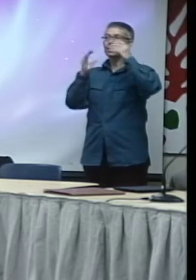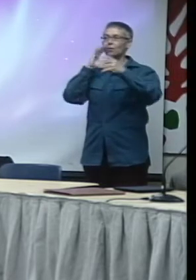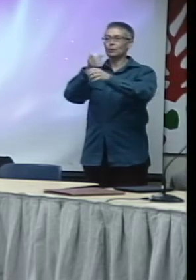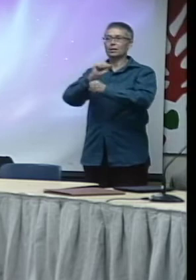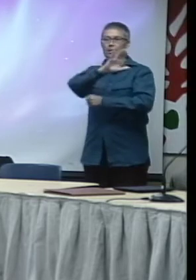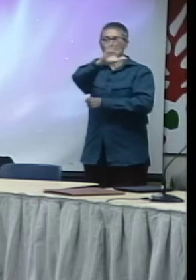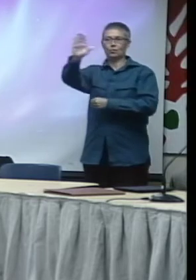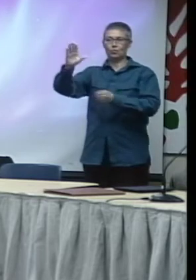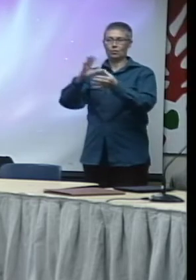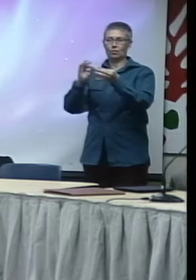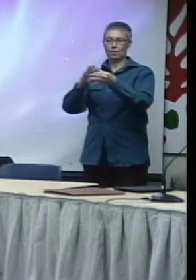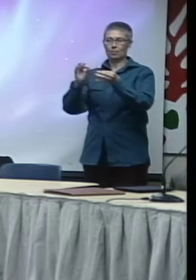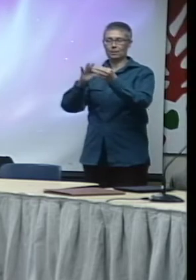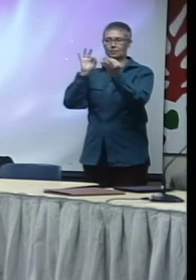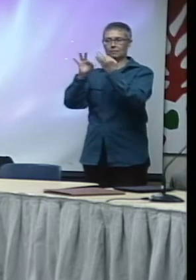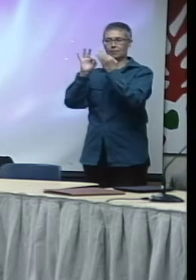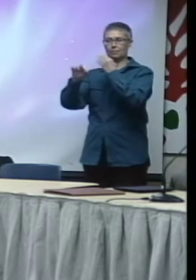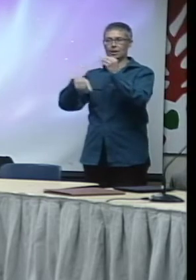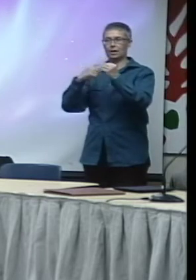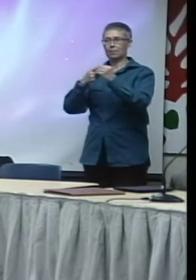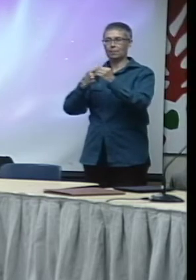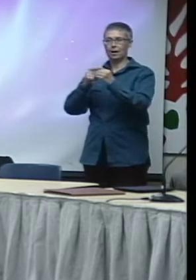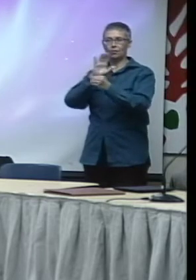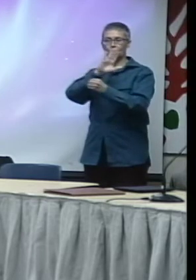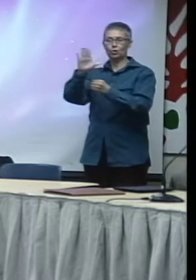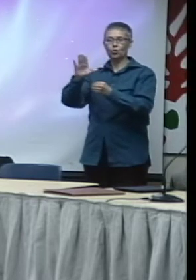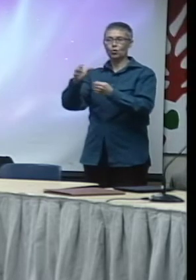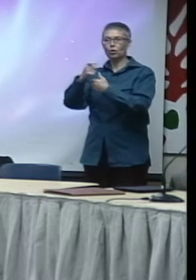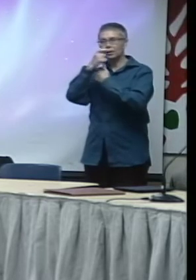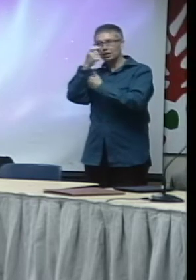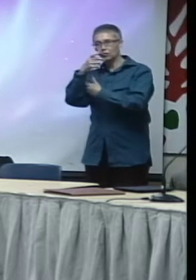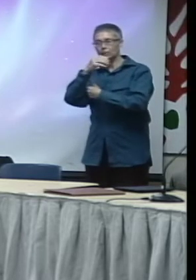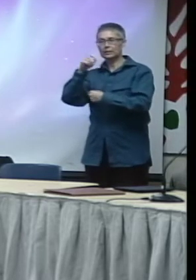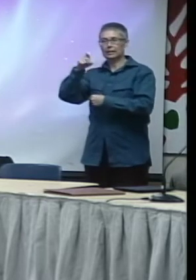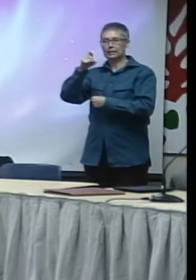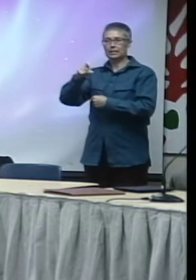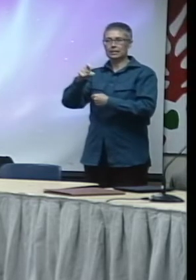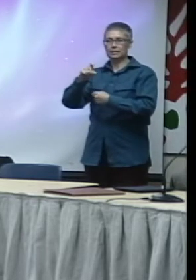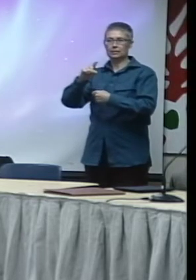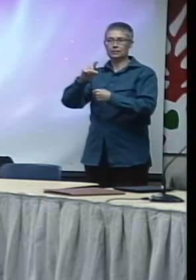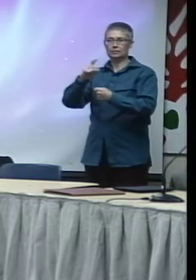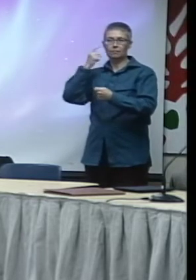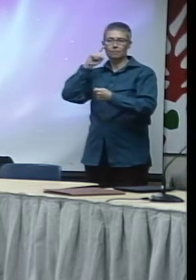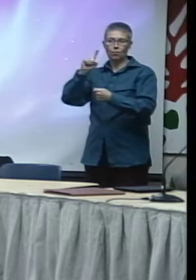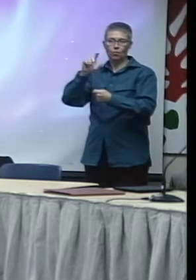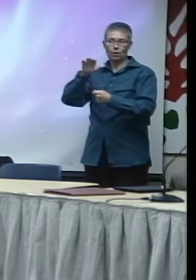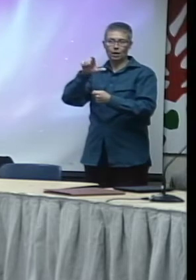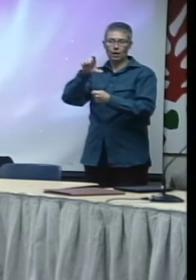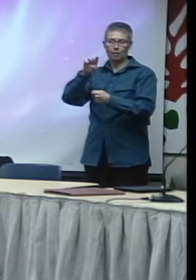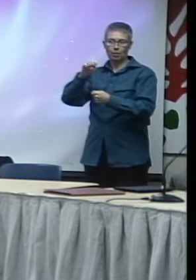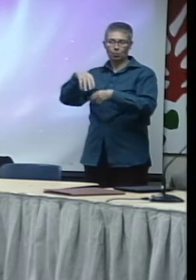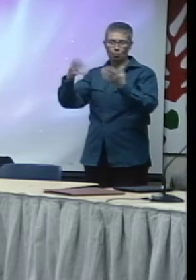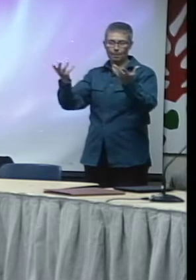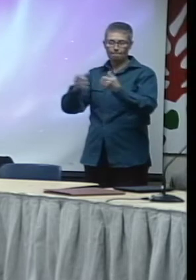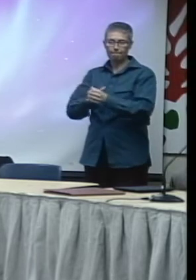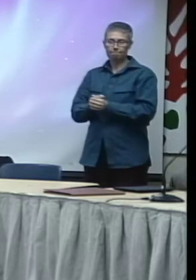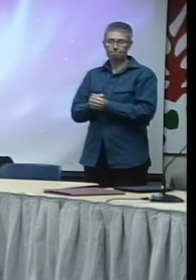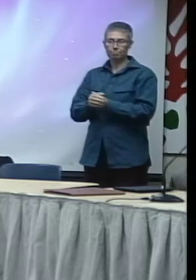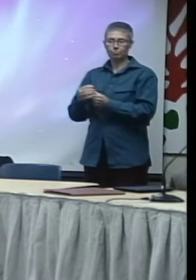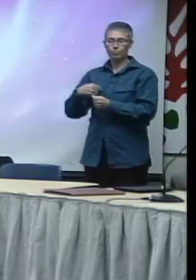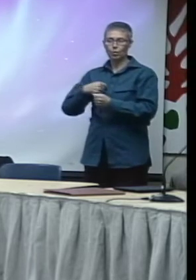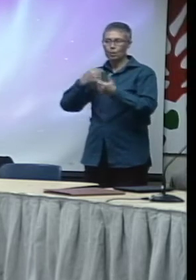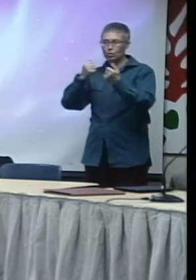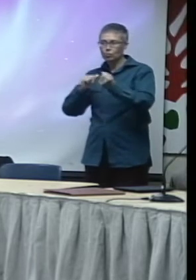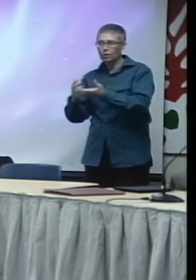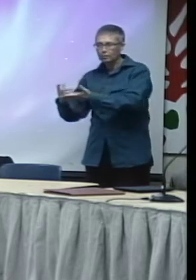public concerning what cable-related needs and interests are important to the public. The focus of the ascertainment is on